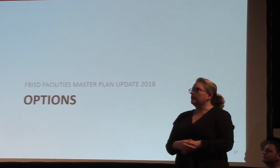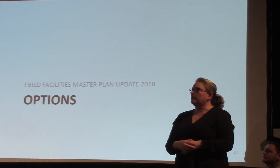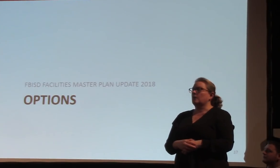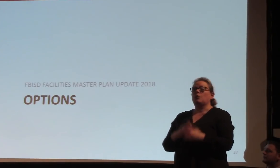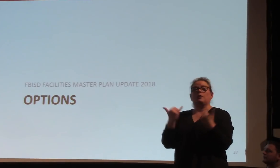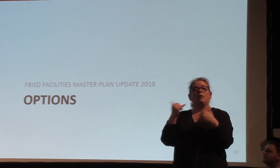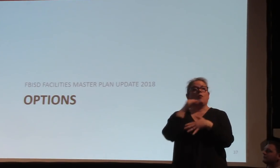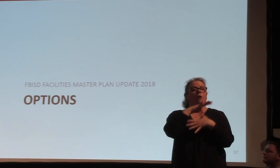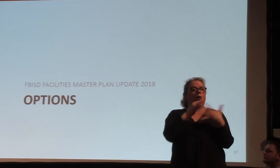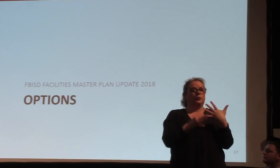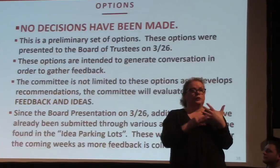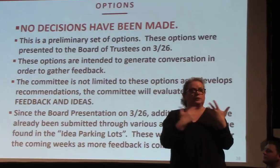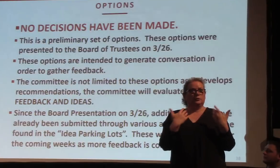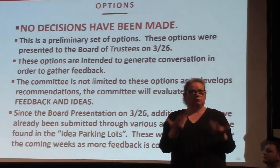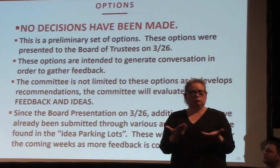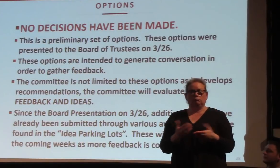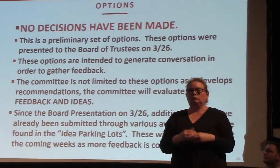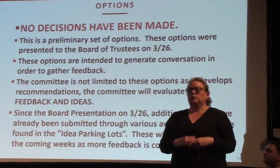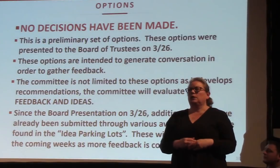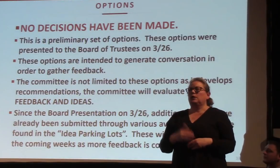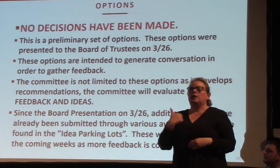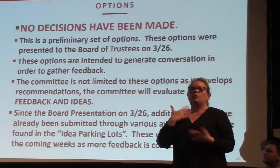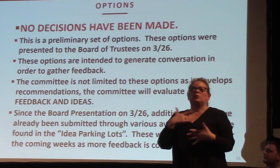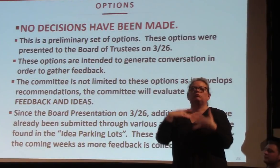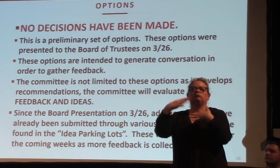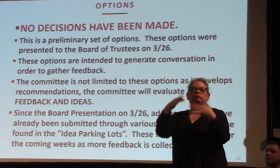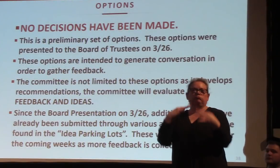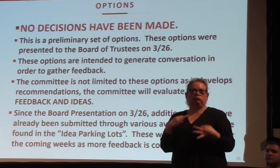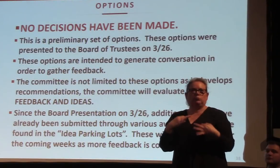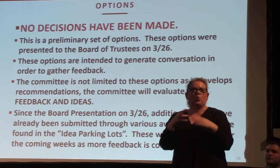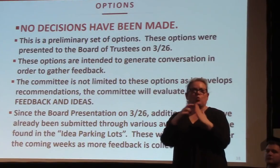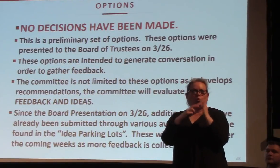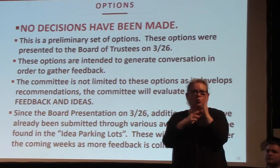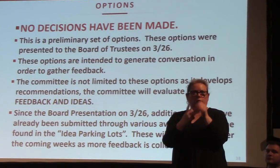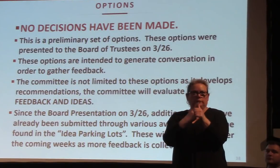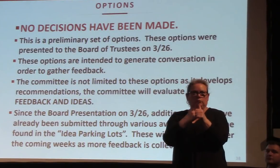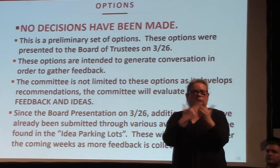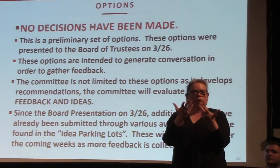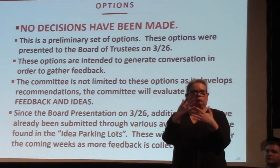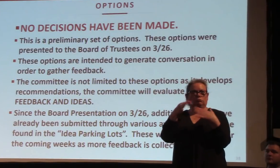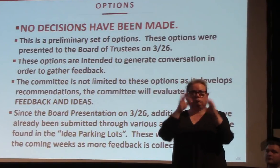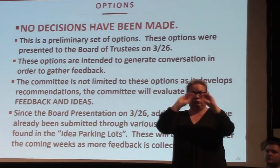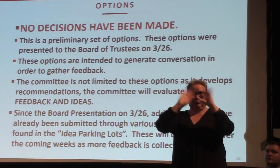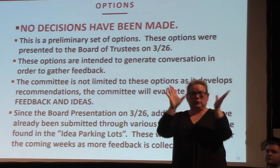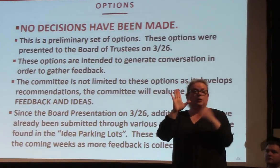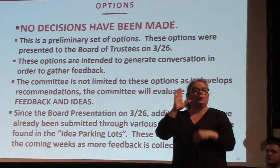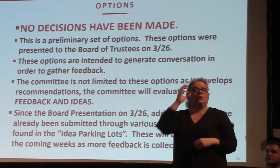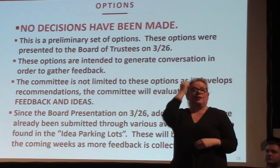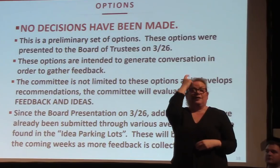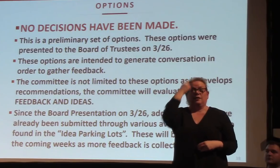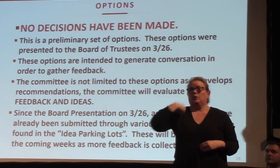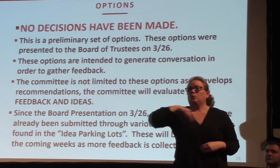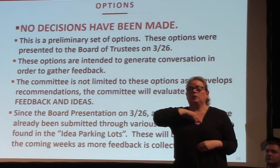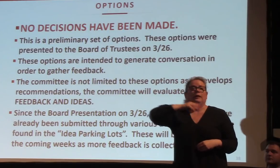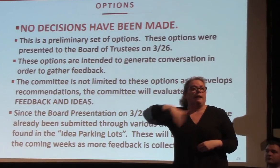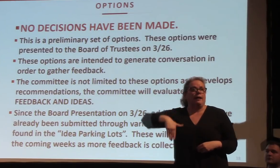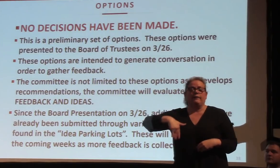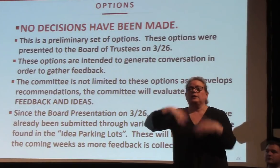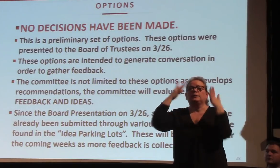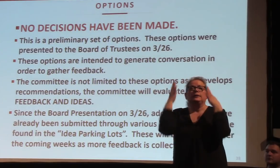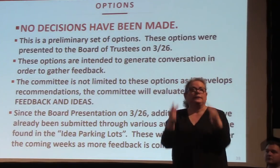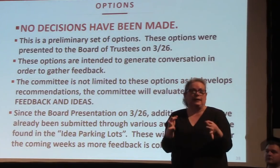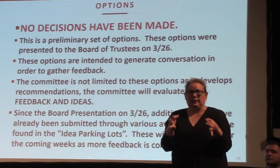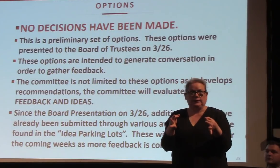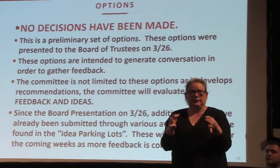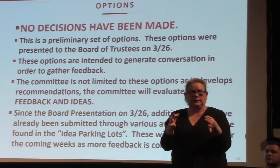options. I want to just kind of go through a little bit of ground rules first. I want to be very clear, no decisions have been made. Like Dr. Dupree said, this is